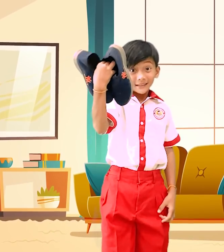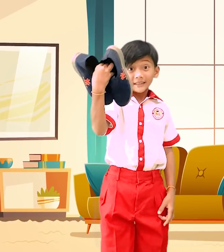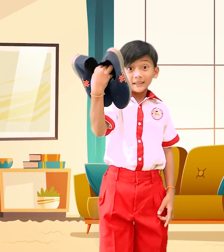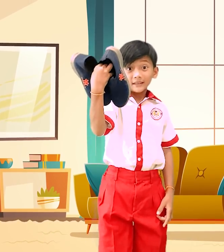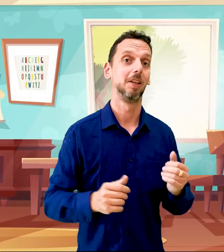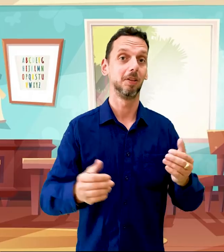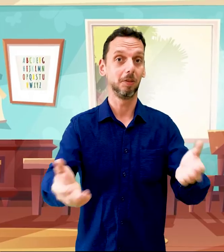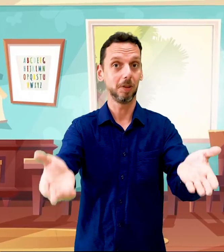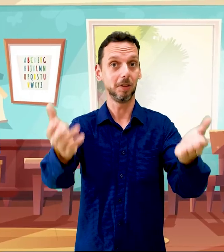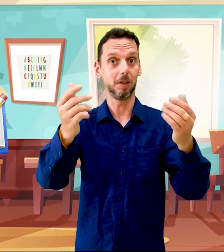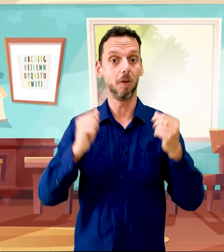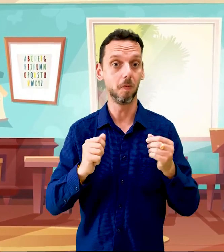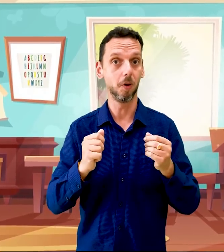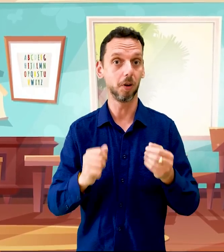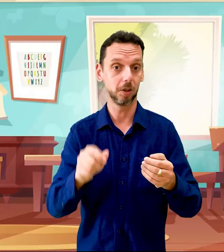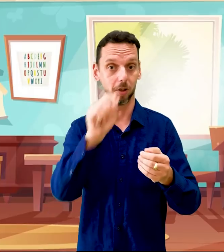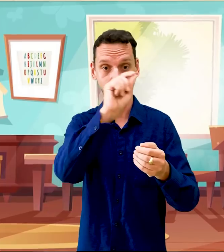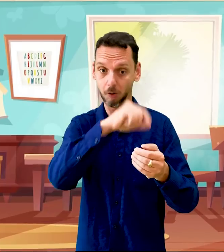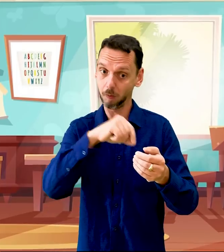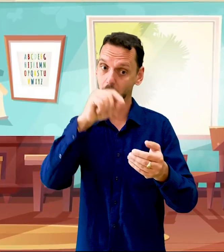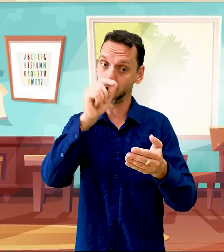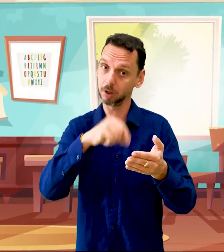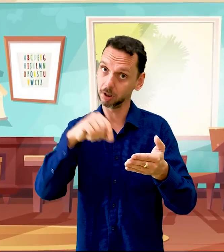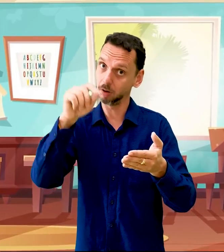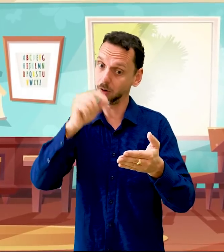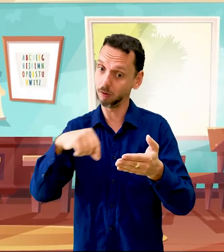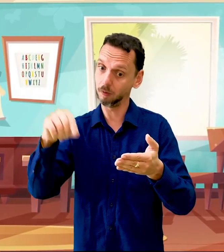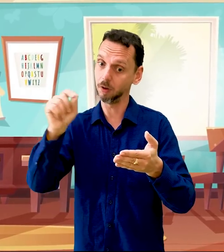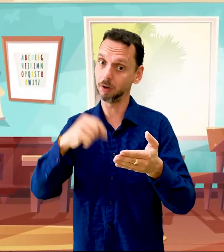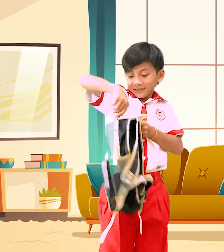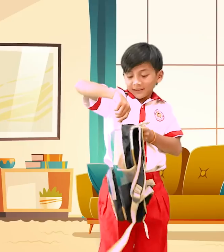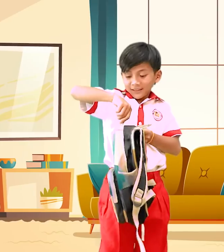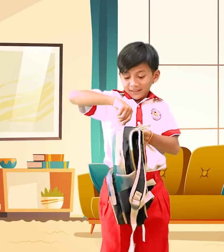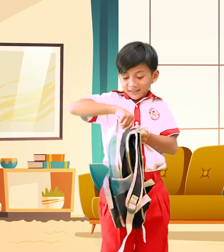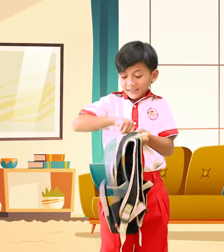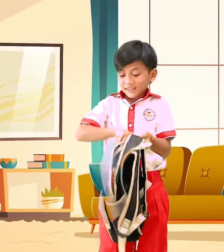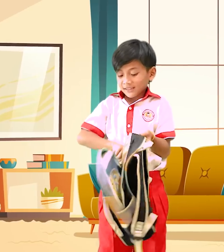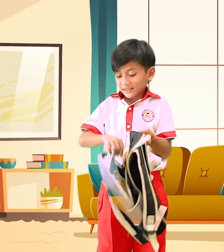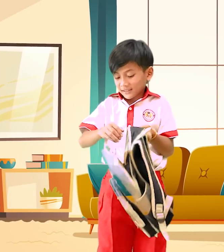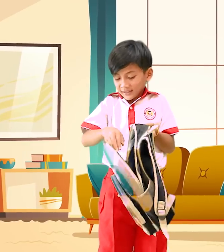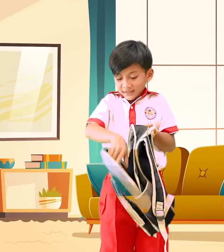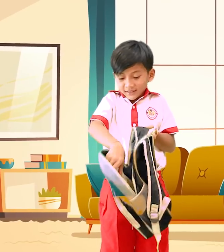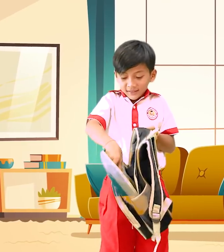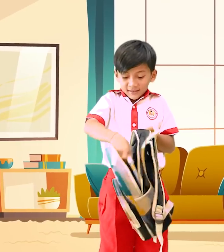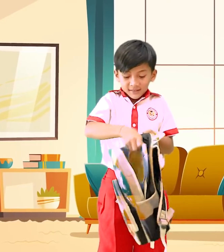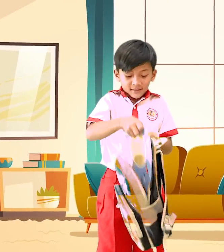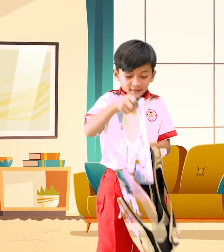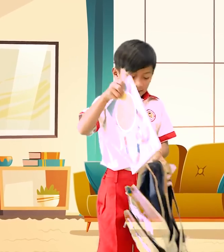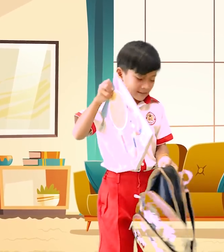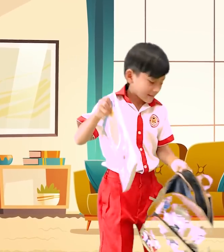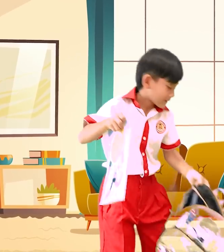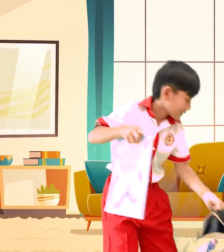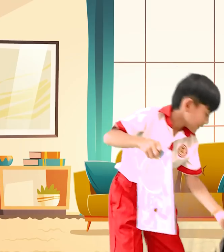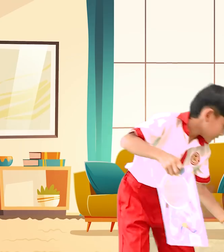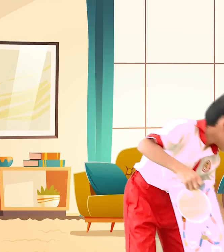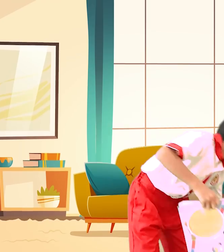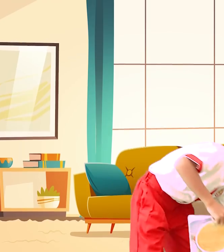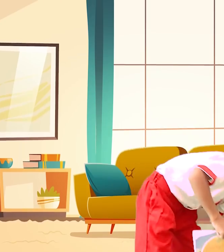Now do your homework, your homework, your homework Finish your homework, your homework, your homework